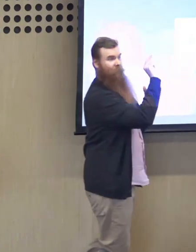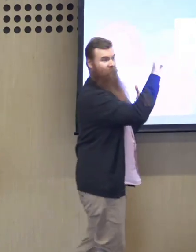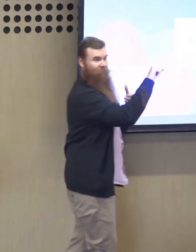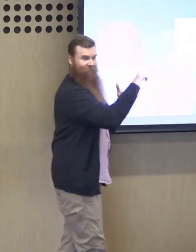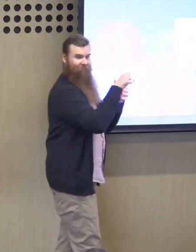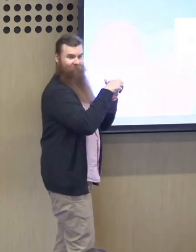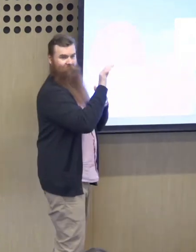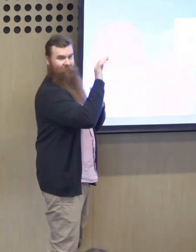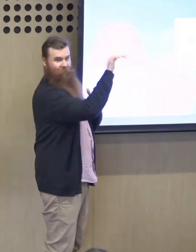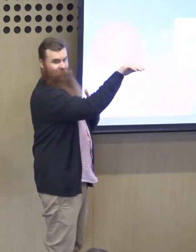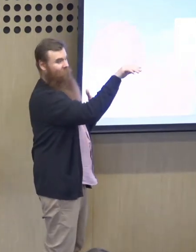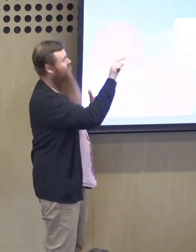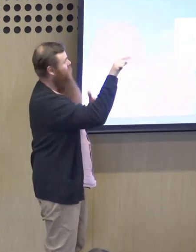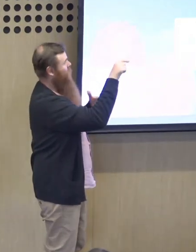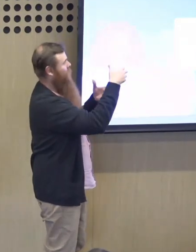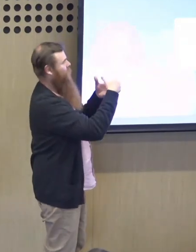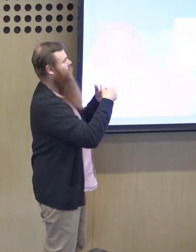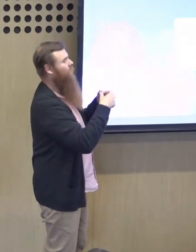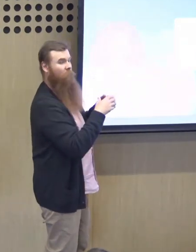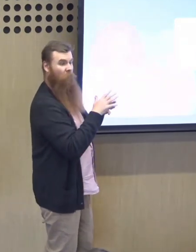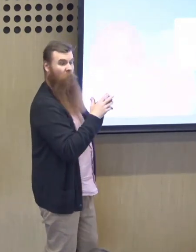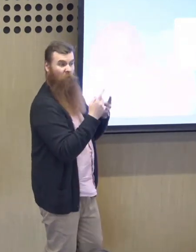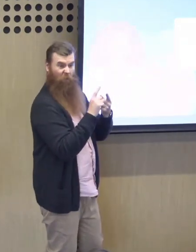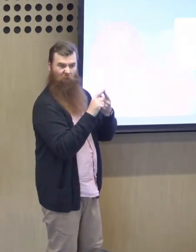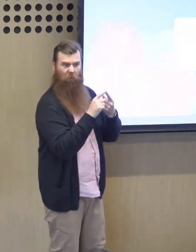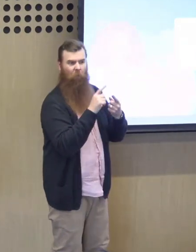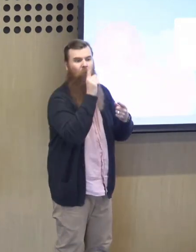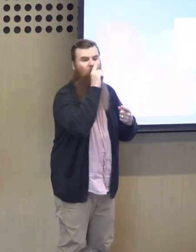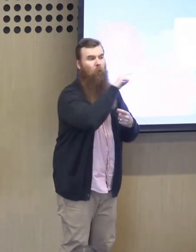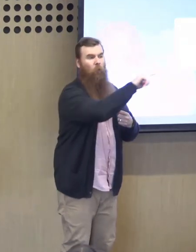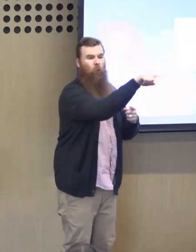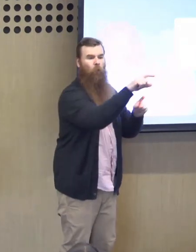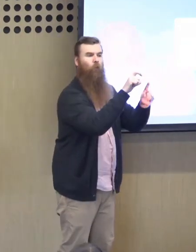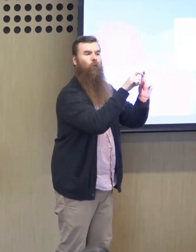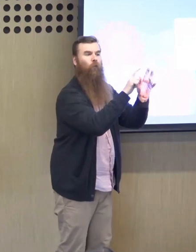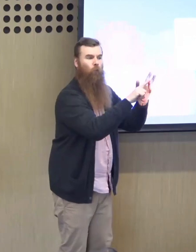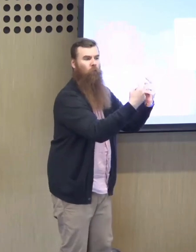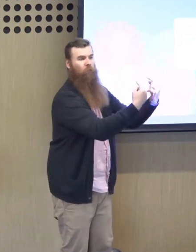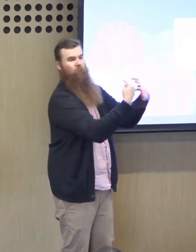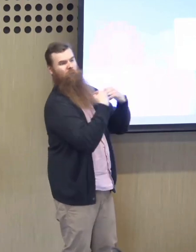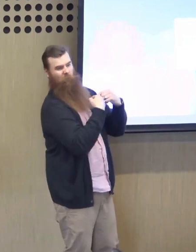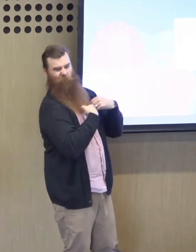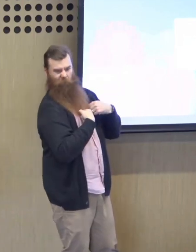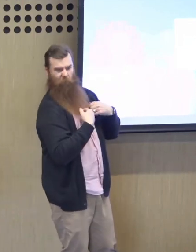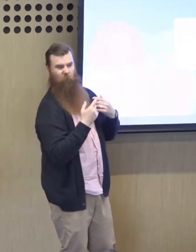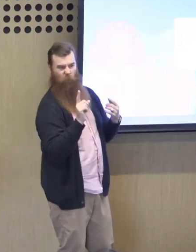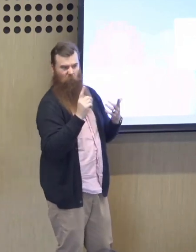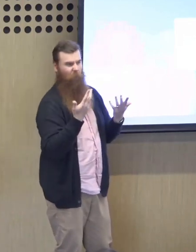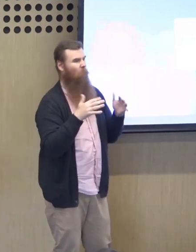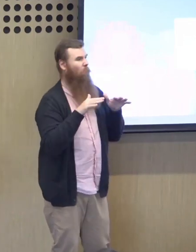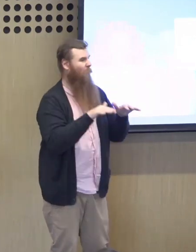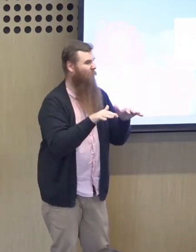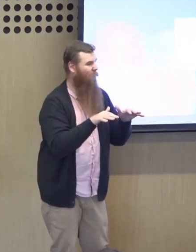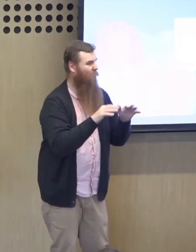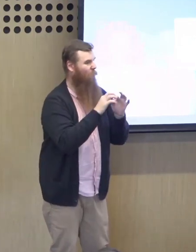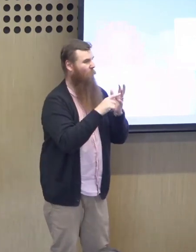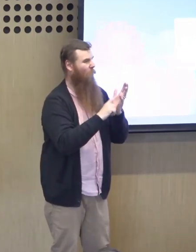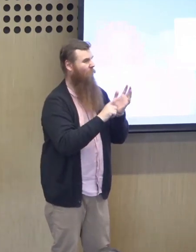The other group is the extrinsic stressors about how the perception is